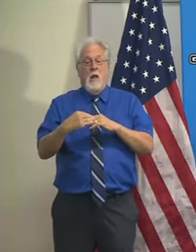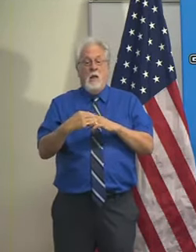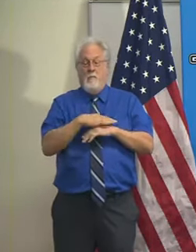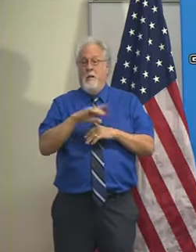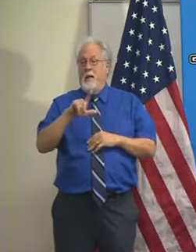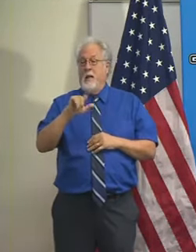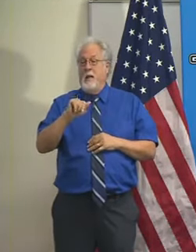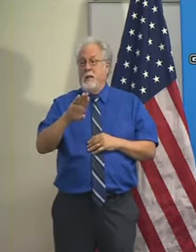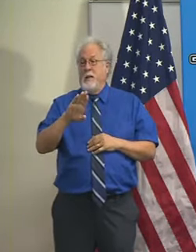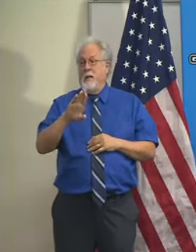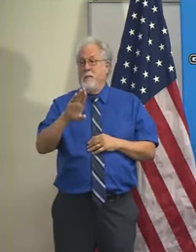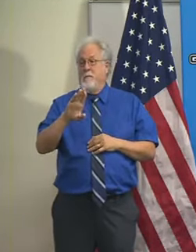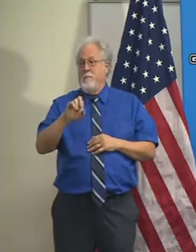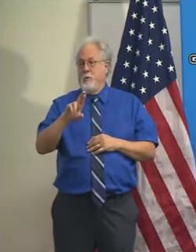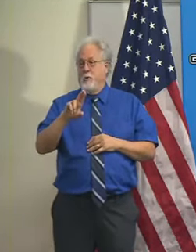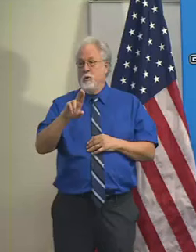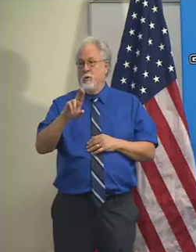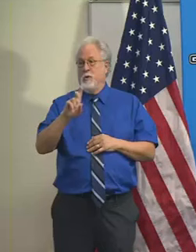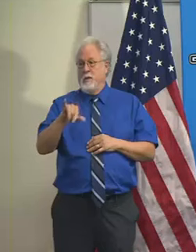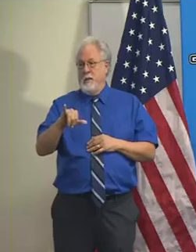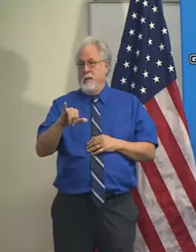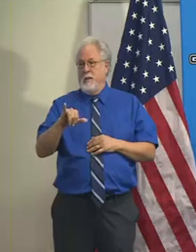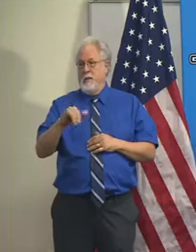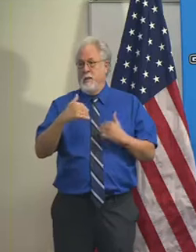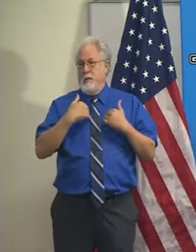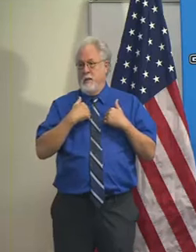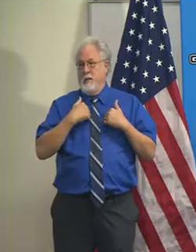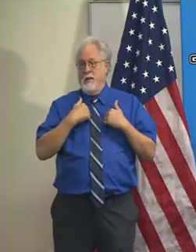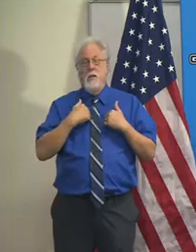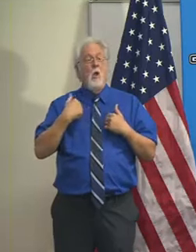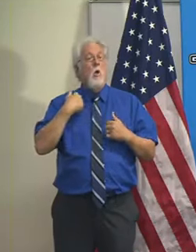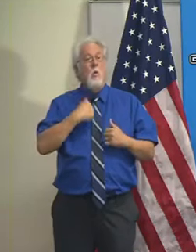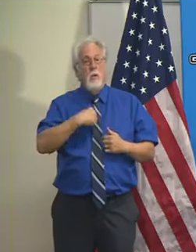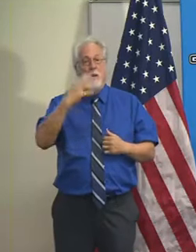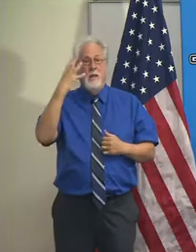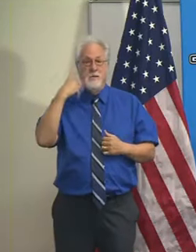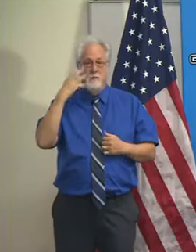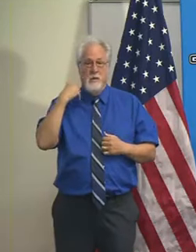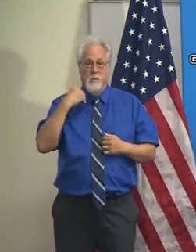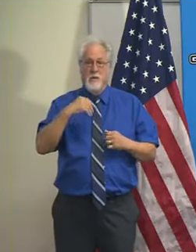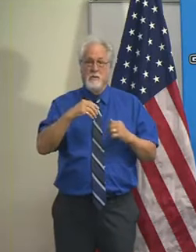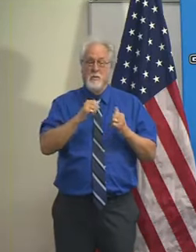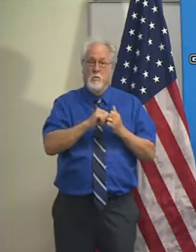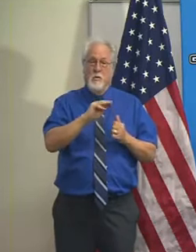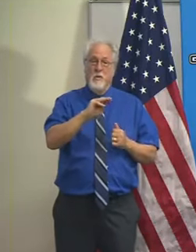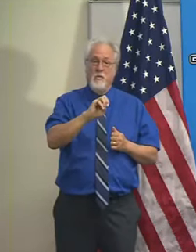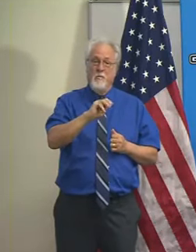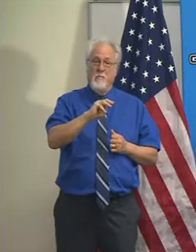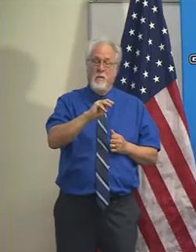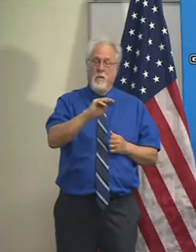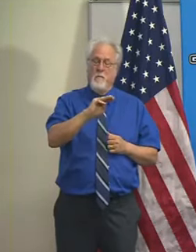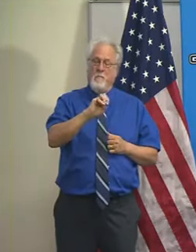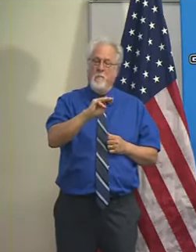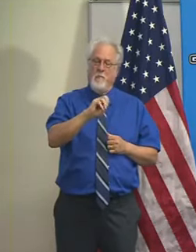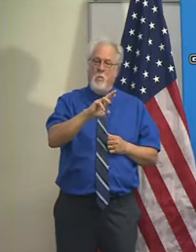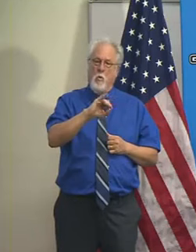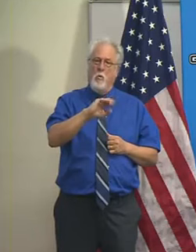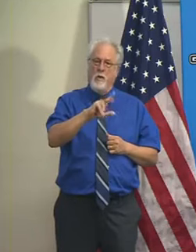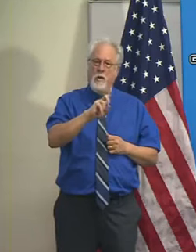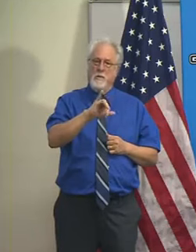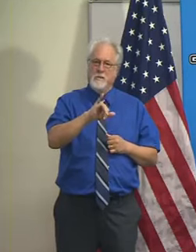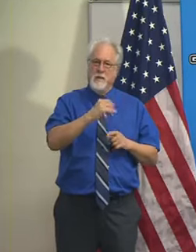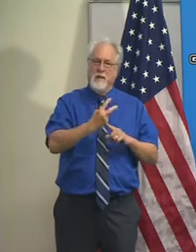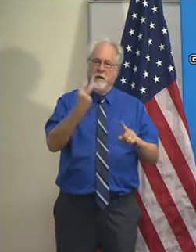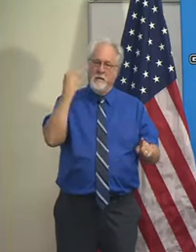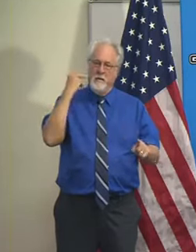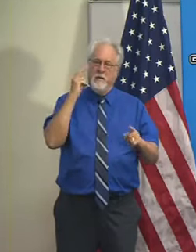Labor Day may have. And the reason I say that is we have experience at the beginning of the summer with Memorial Day, and we